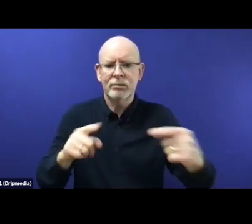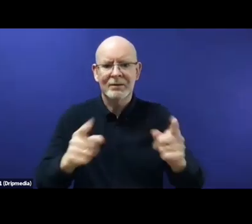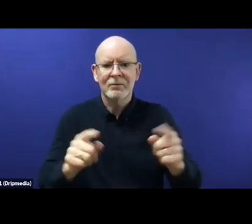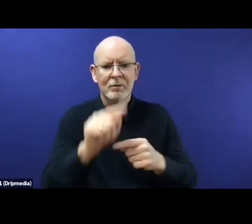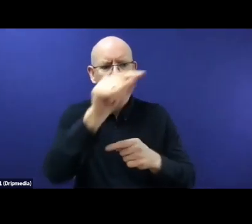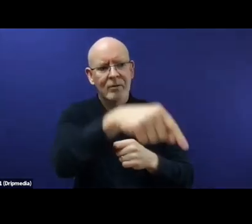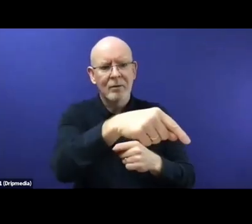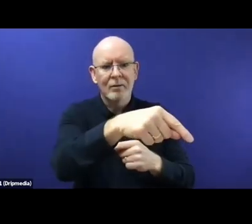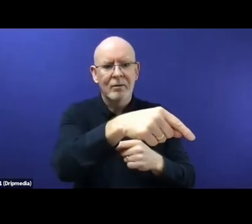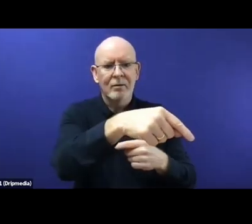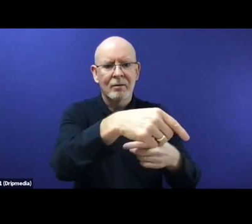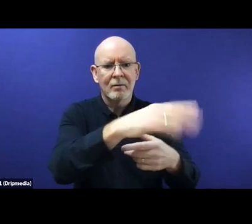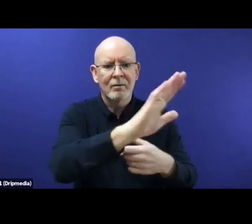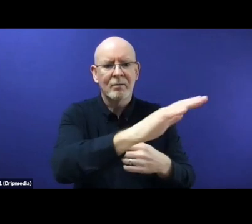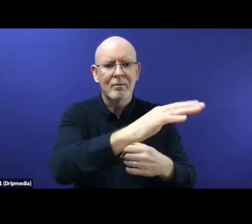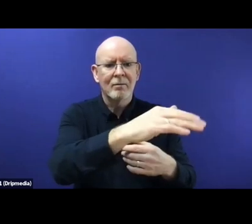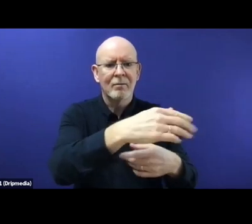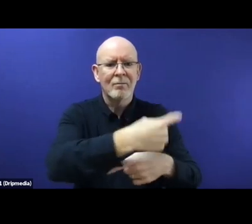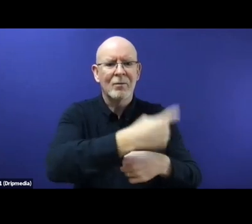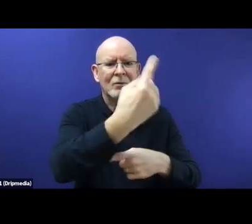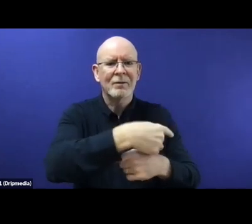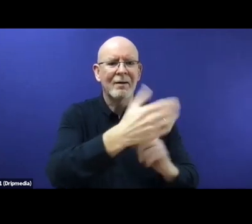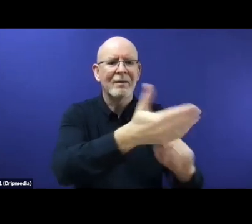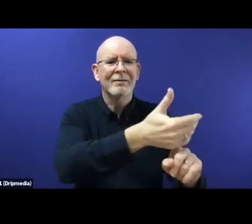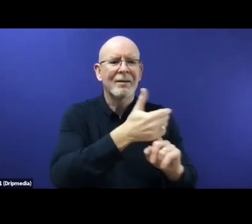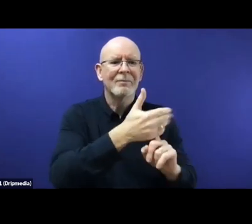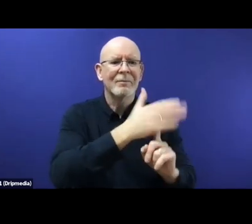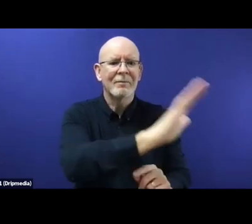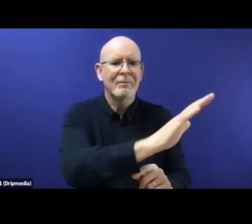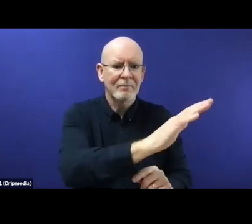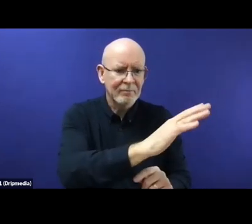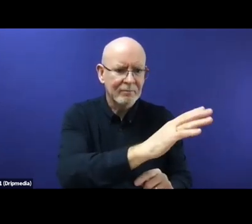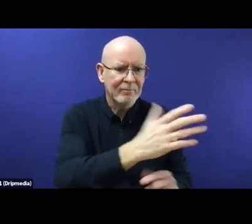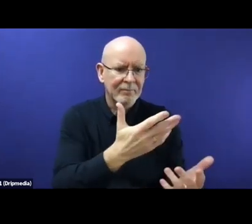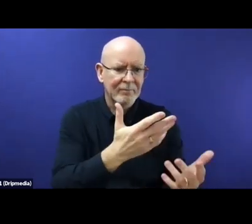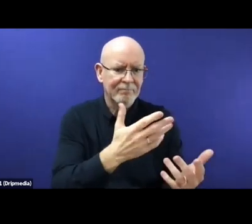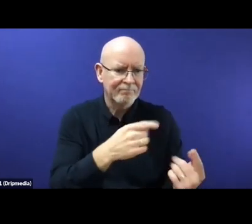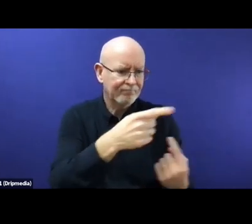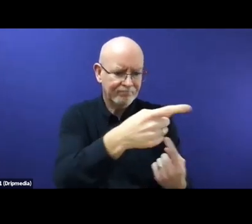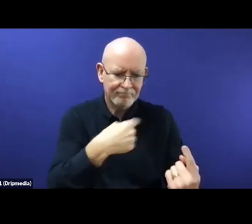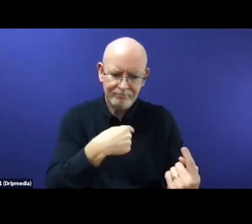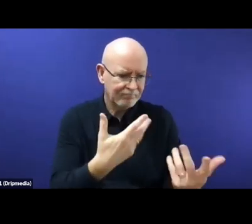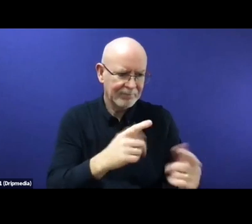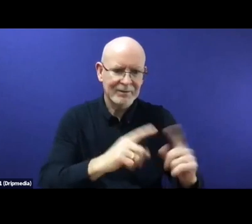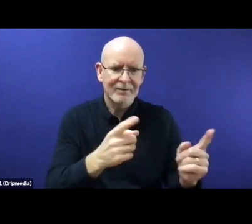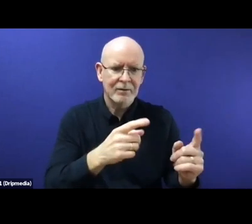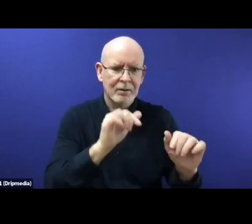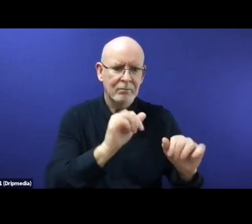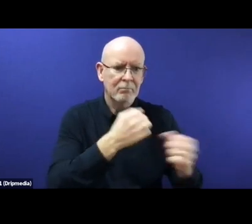screening already should take place under the Schengen borders code. So, there have been proposals, suggestions